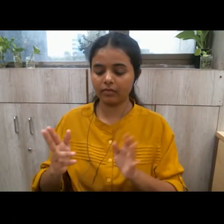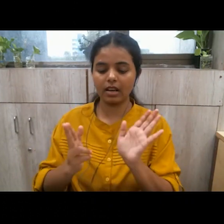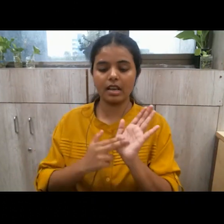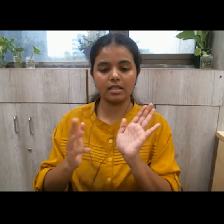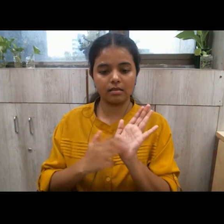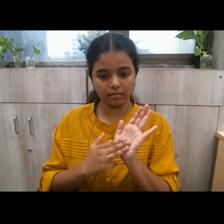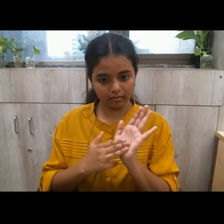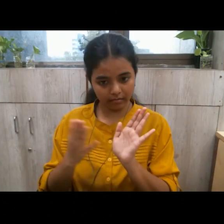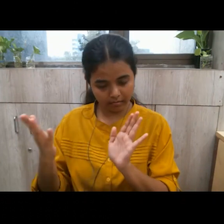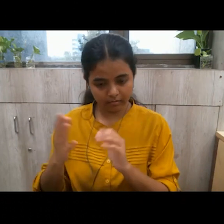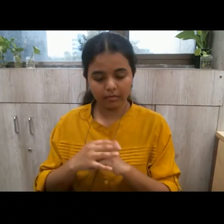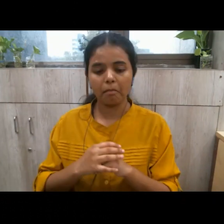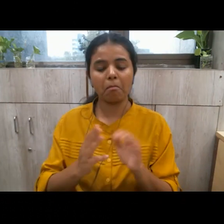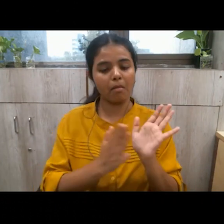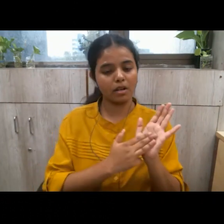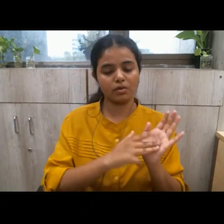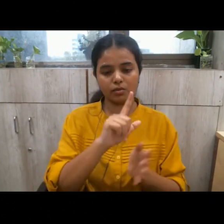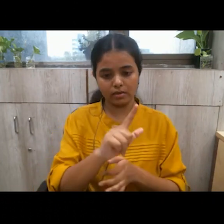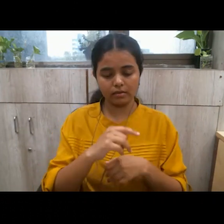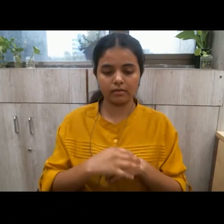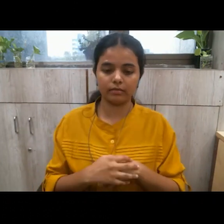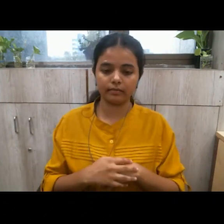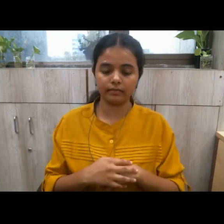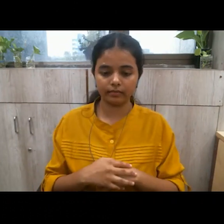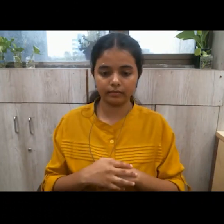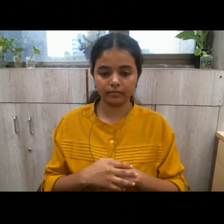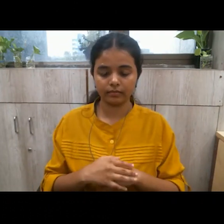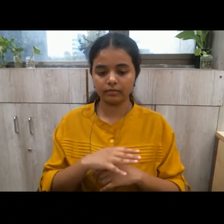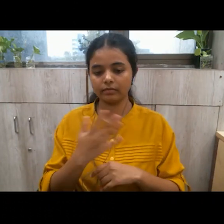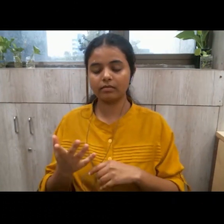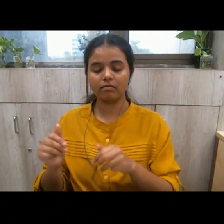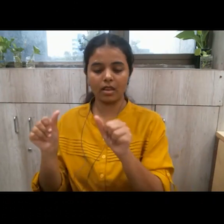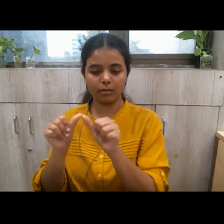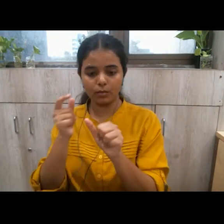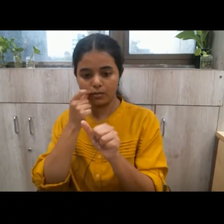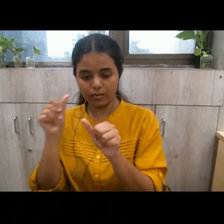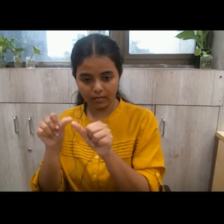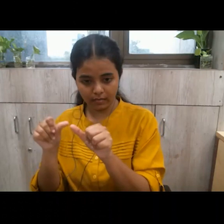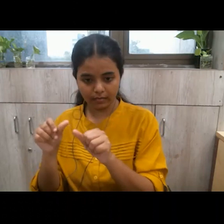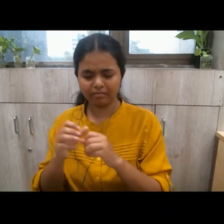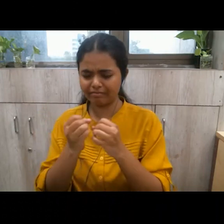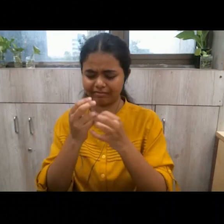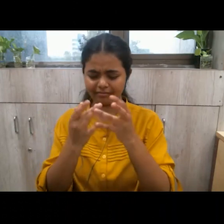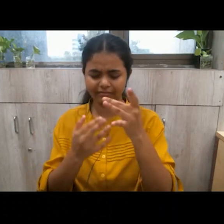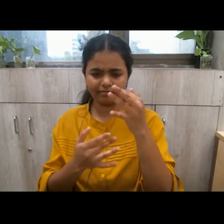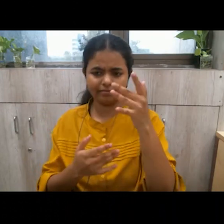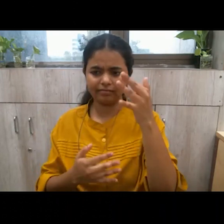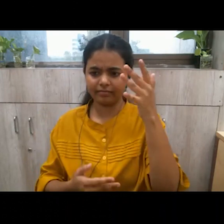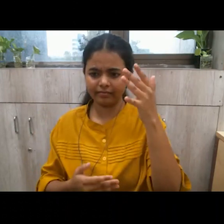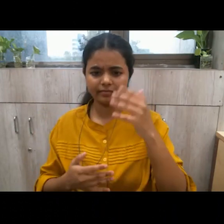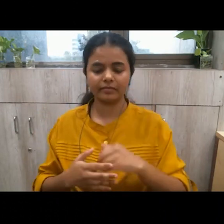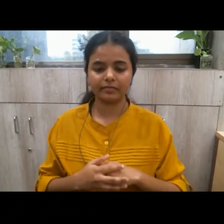nelson mandela martin luther king khan abdul gafar khan lots of